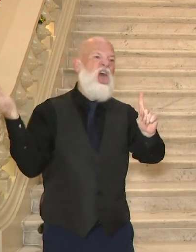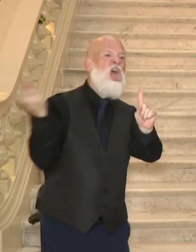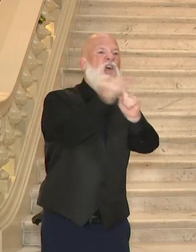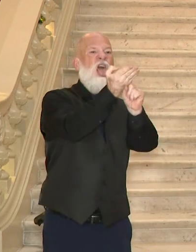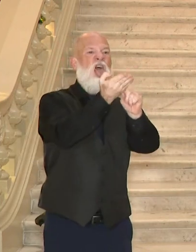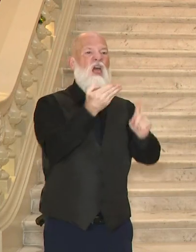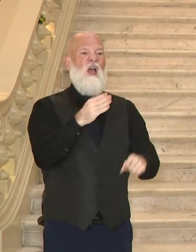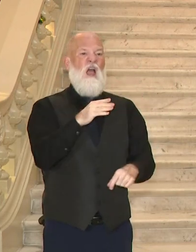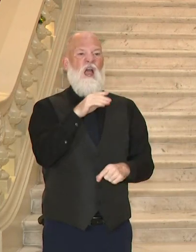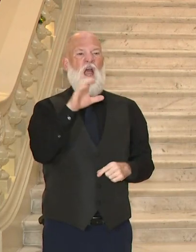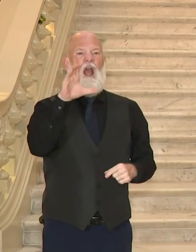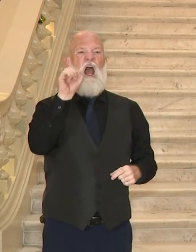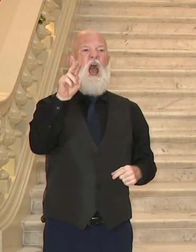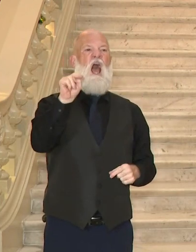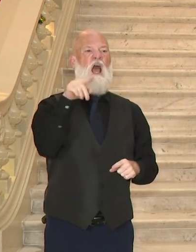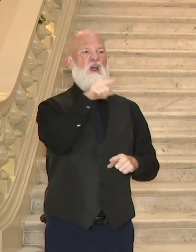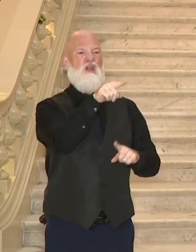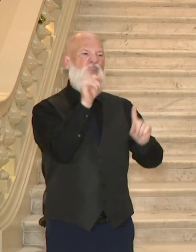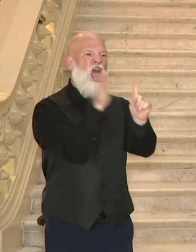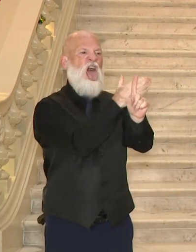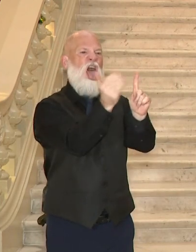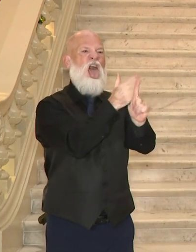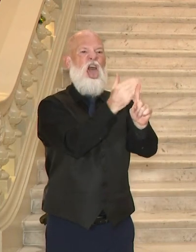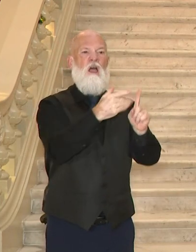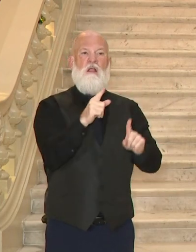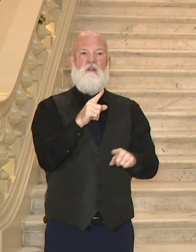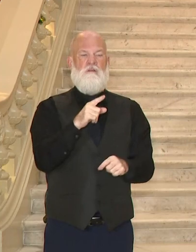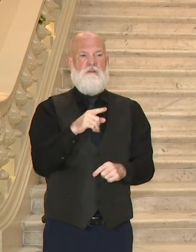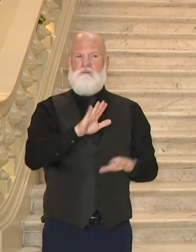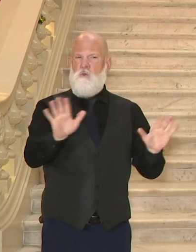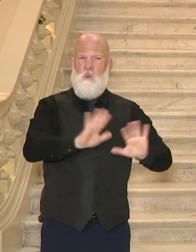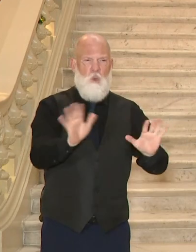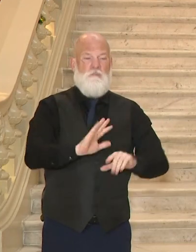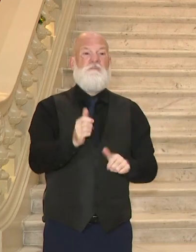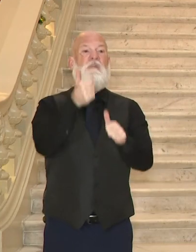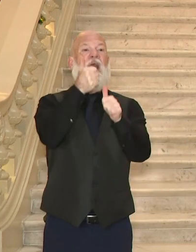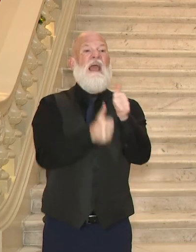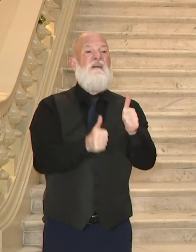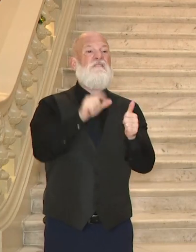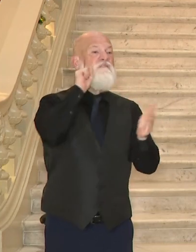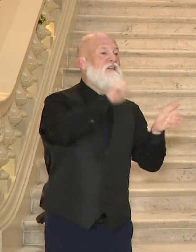We'll continue to follow the law and we will continue to follow the process. Thank you very much.